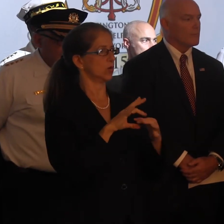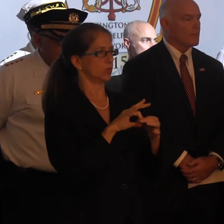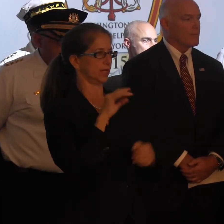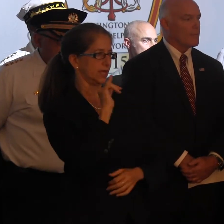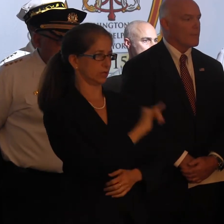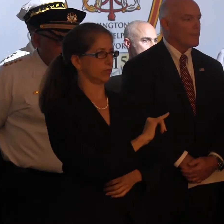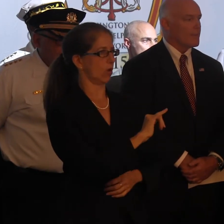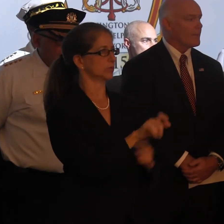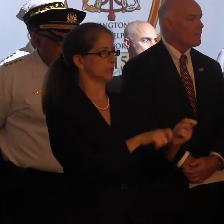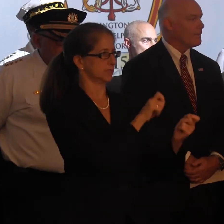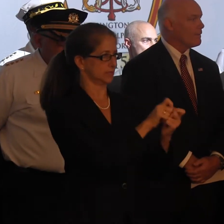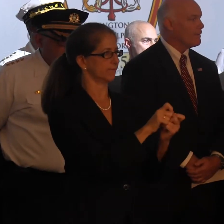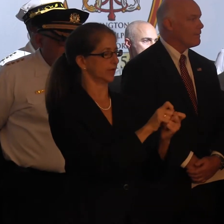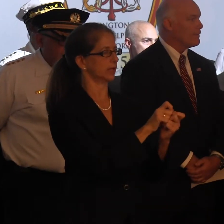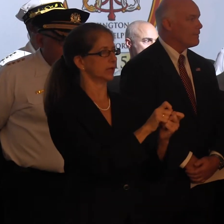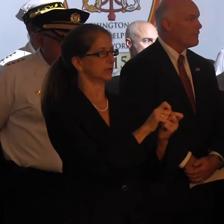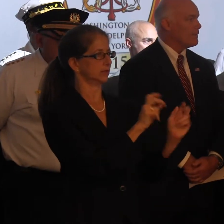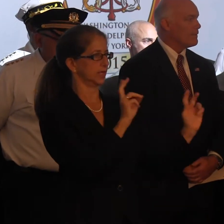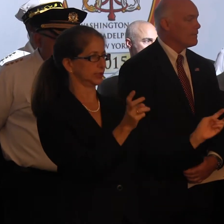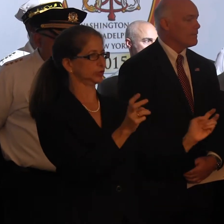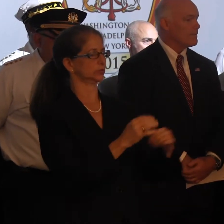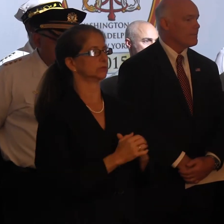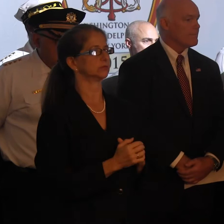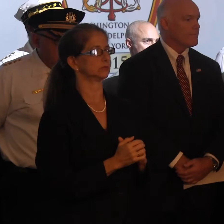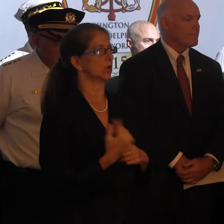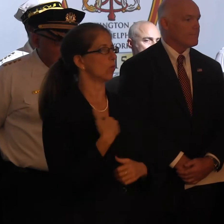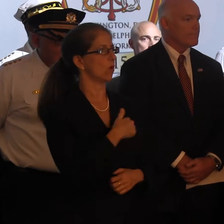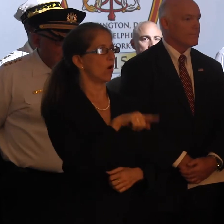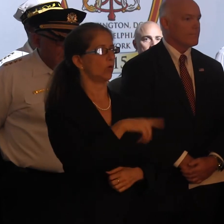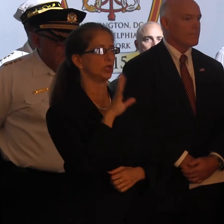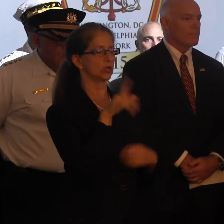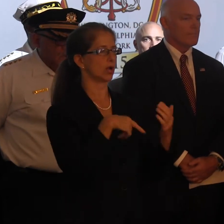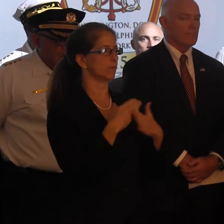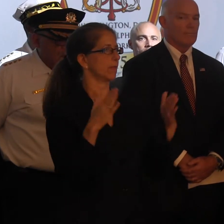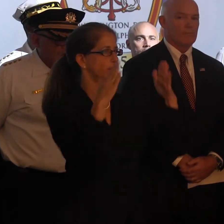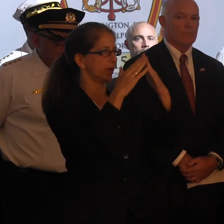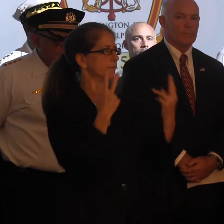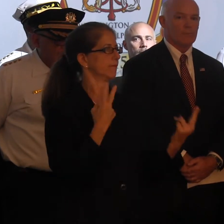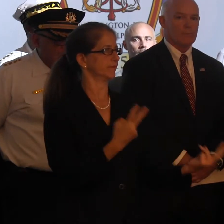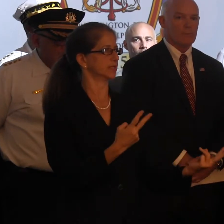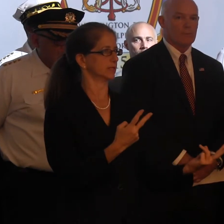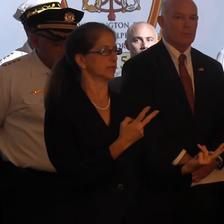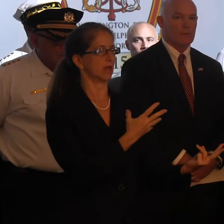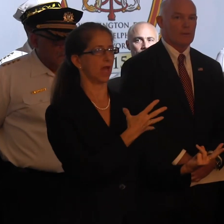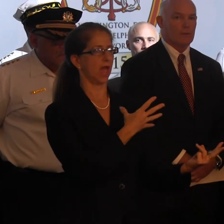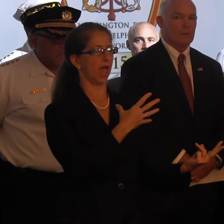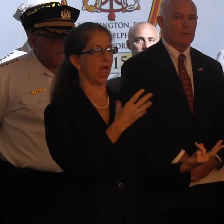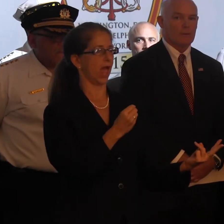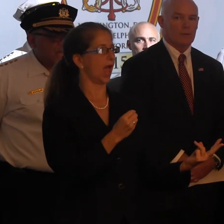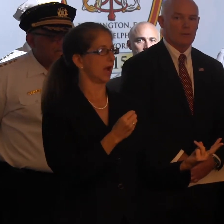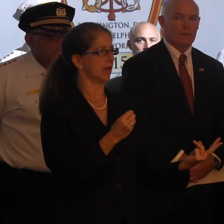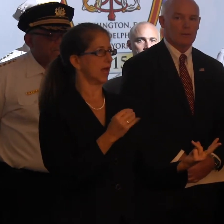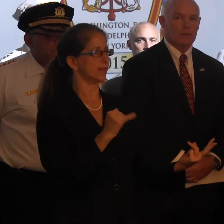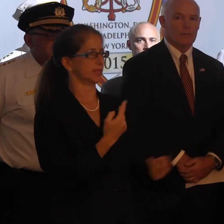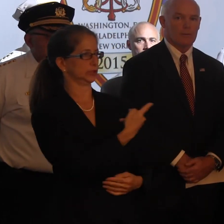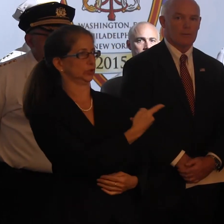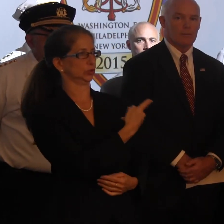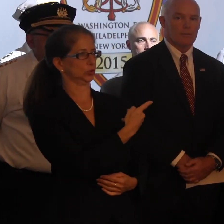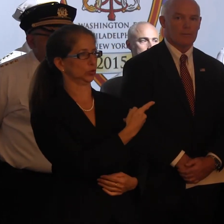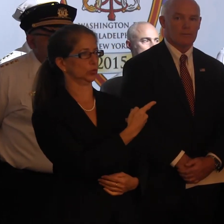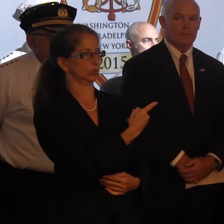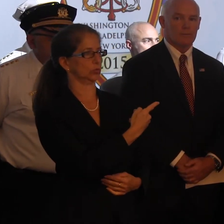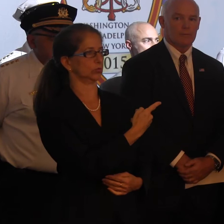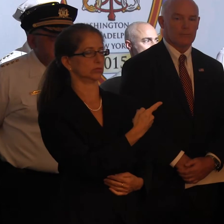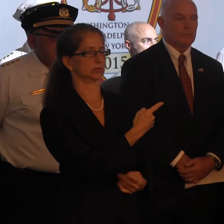respective press operations. We will only be talking about the papal visit and the presence of these two distinguished public